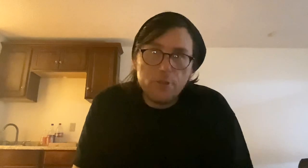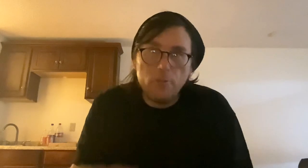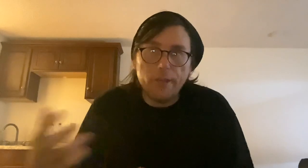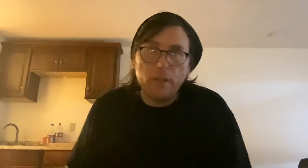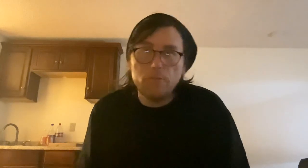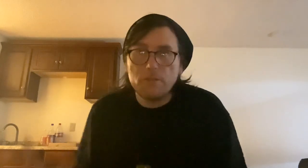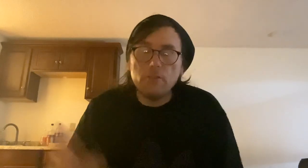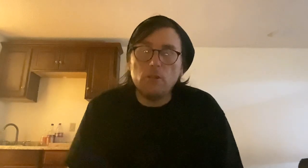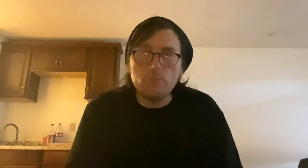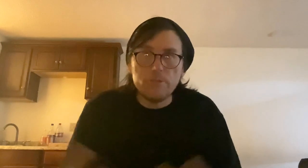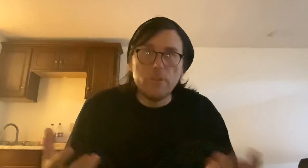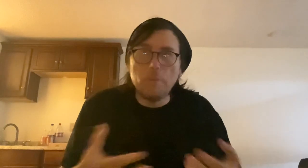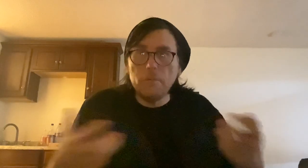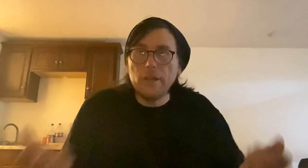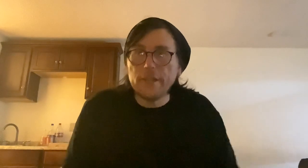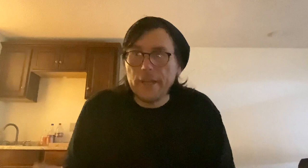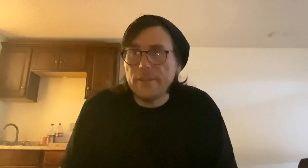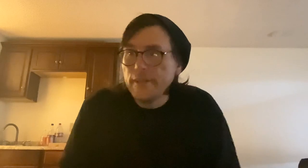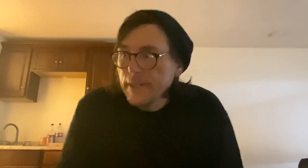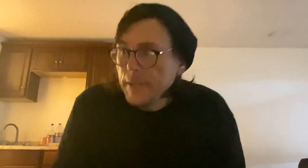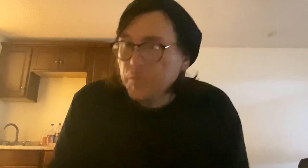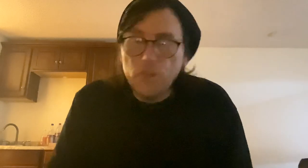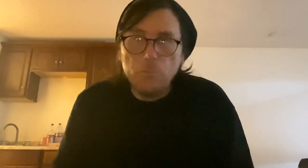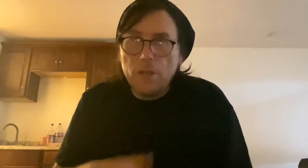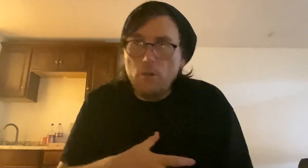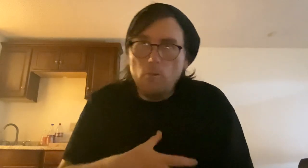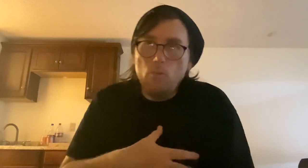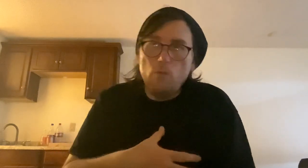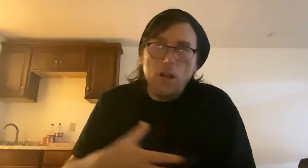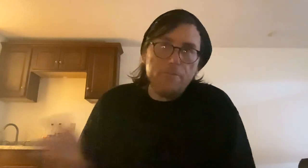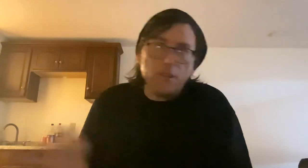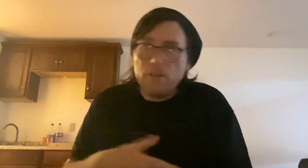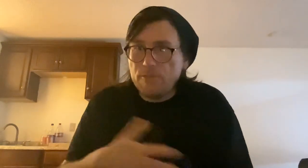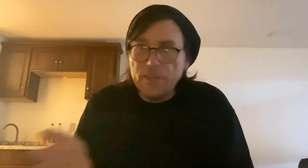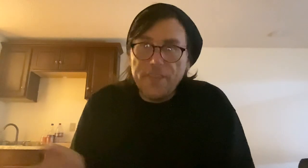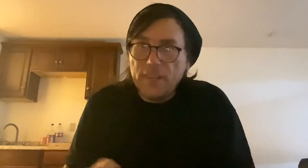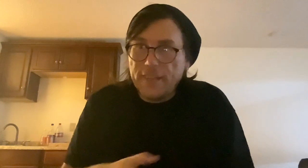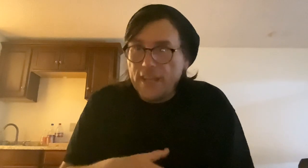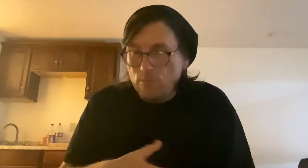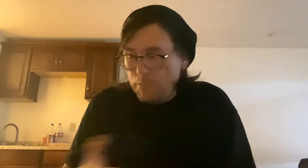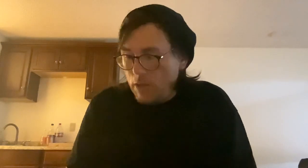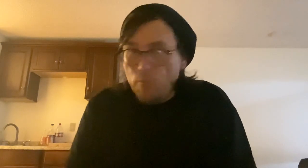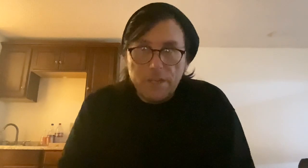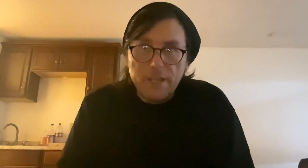showing, you know, as close to the public and there'll be no, uh, photographers, nothing like that. will be no media